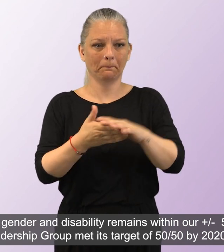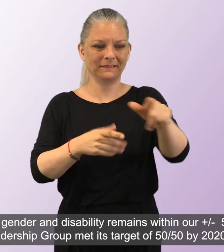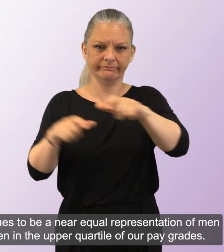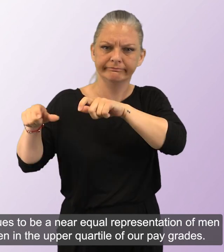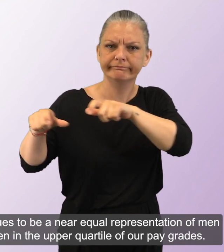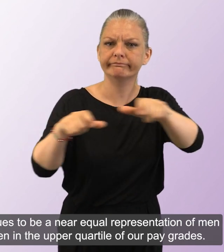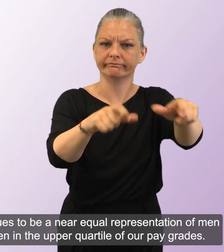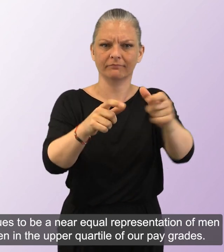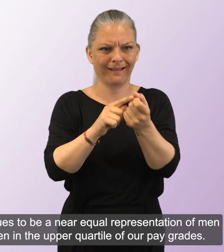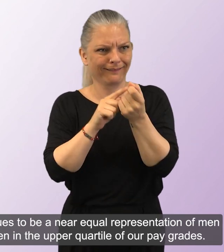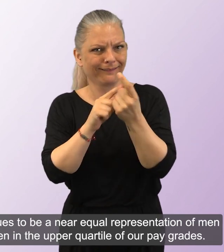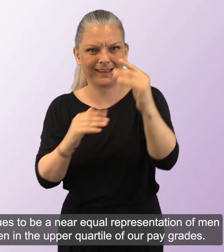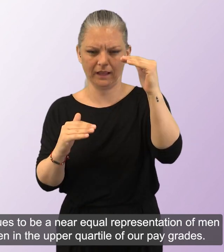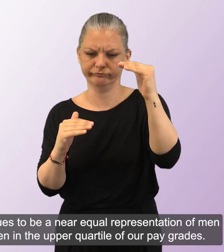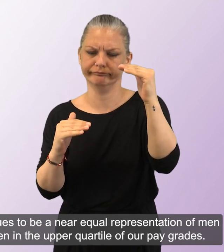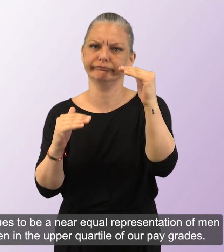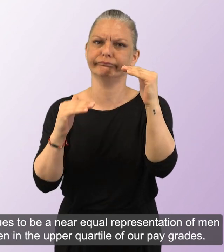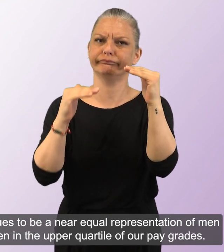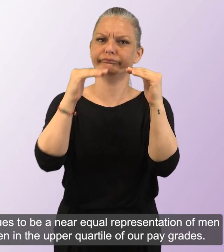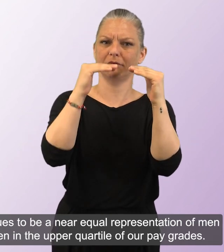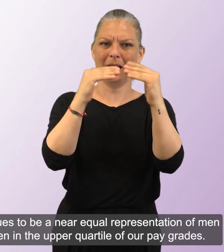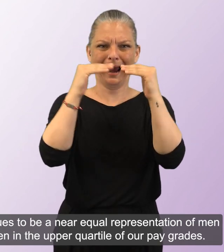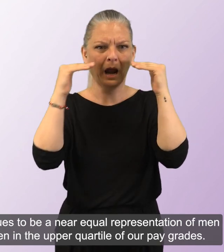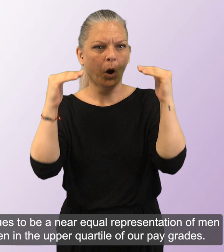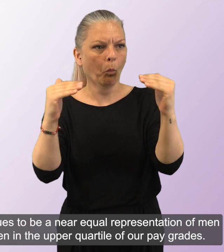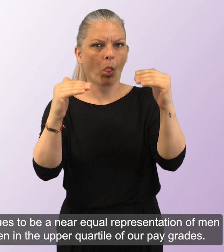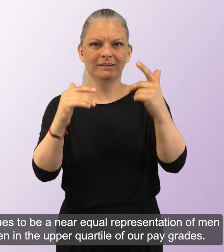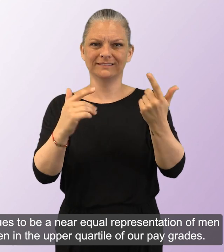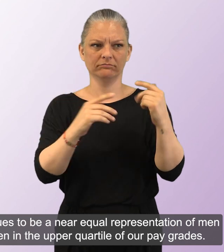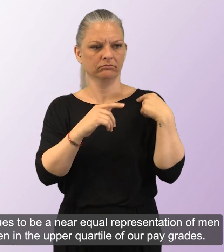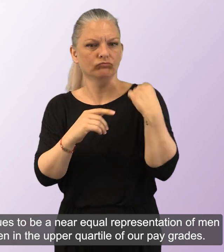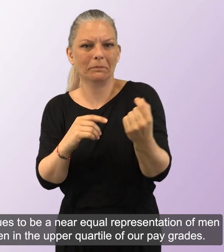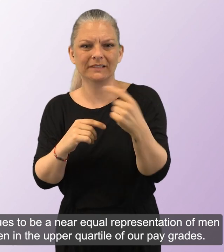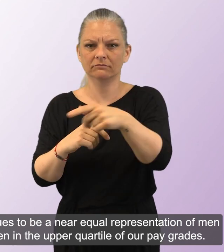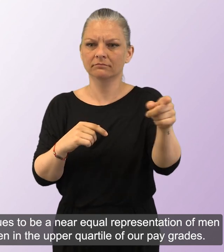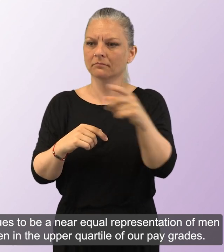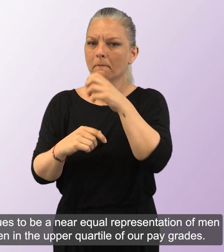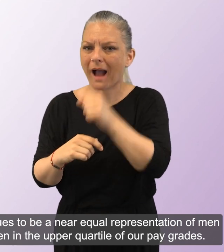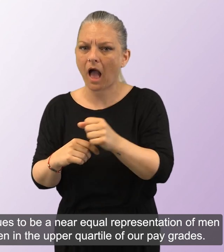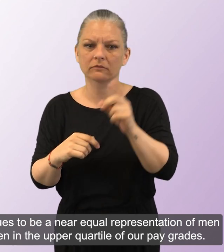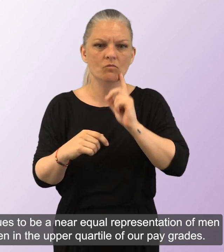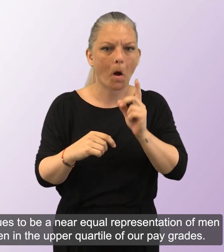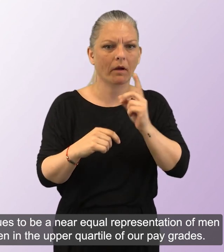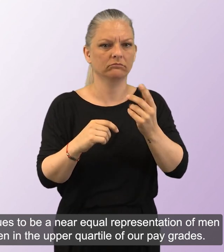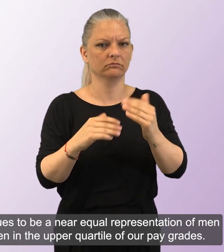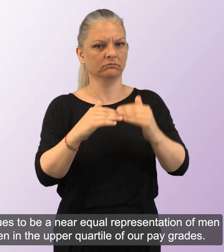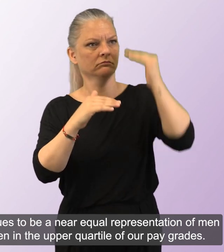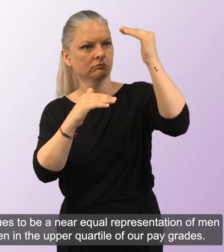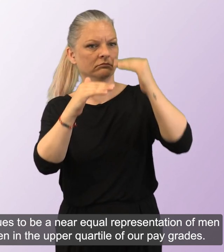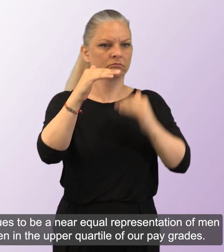There continues to be a near equal representation of men and women in the upper quartile of our pay grades.